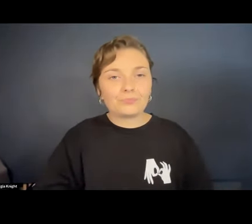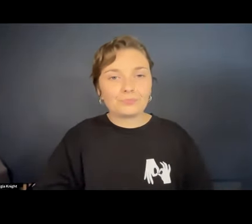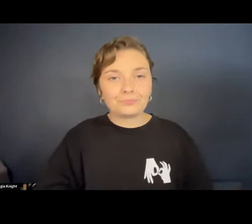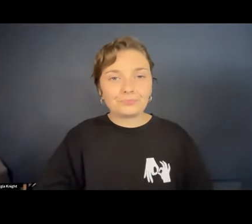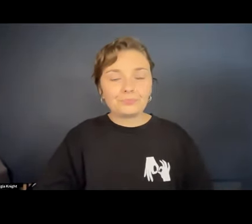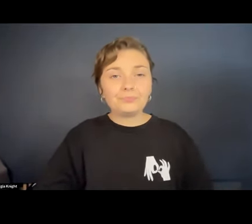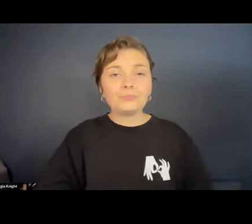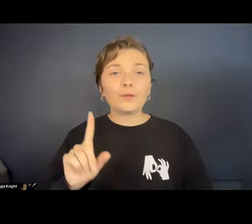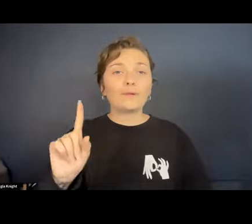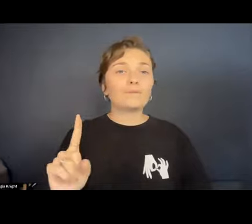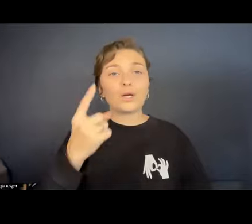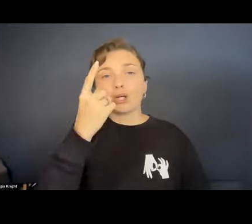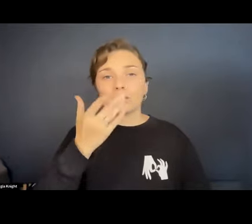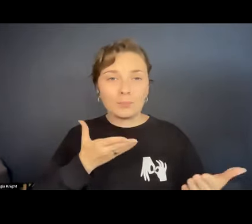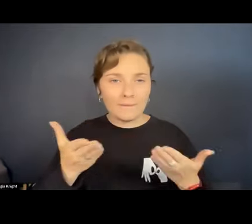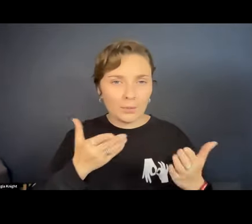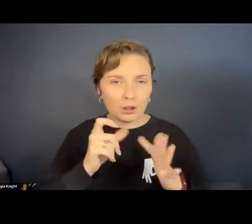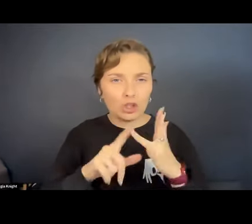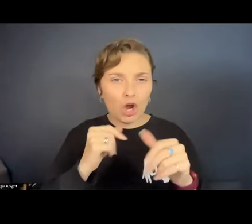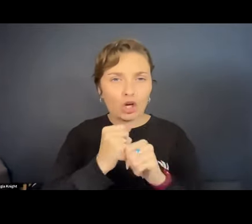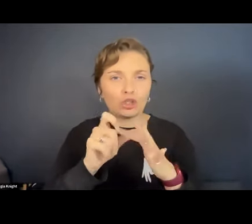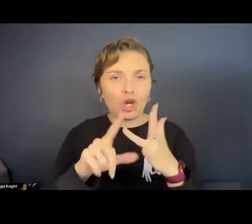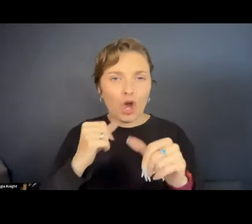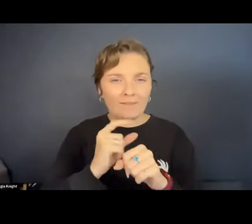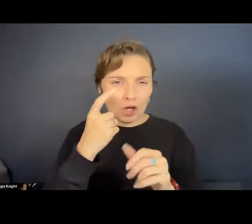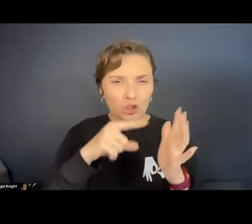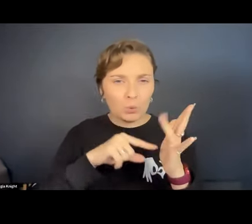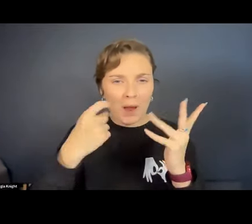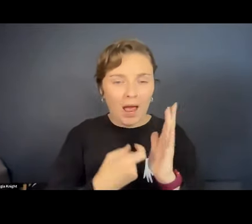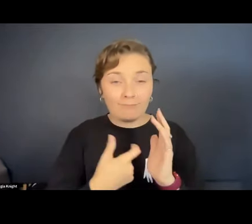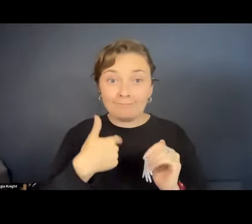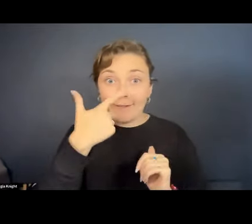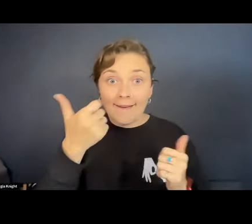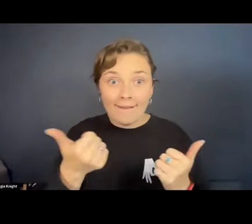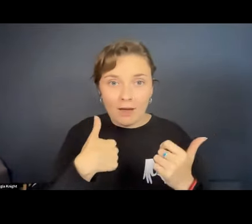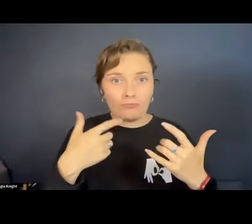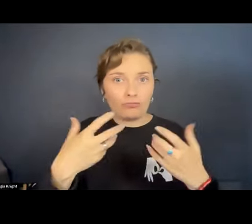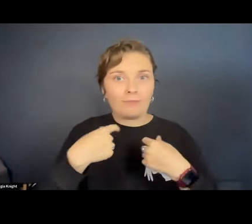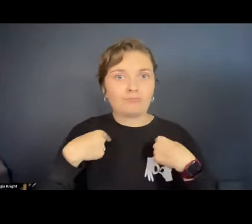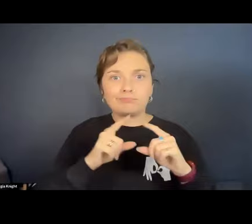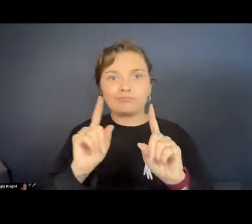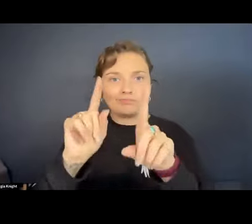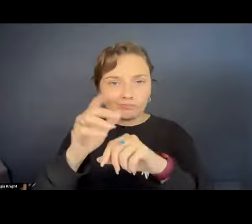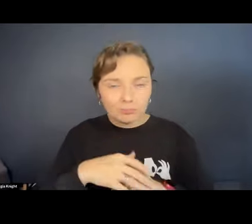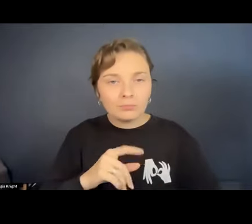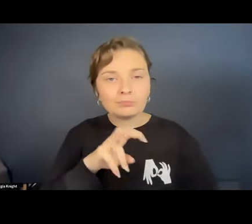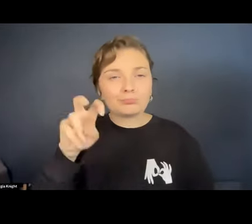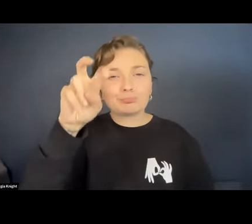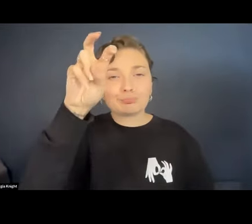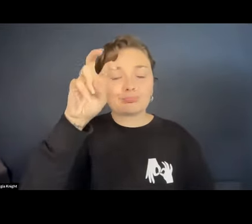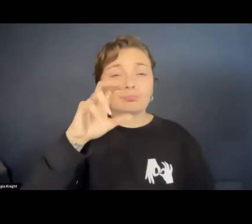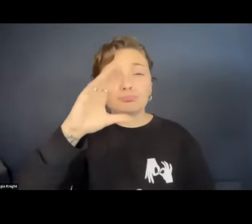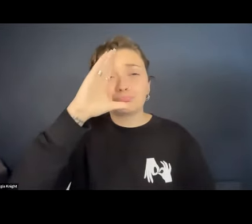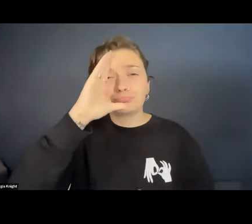first performance of Dog Dog, the first tour, I was lucky enough to go on the tour and we went to urban